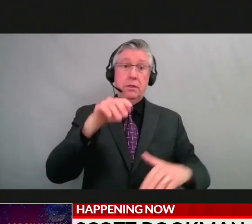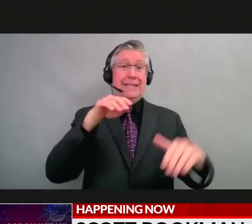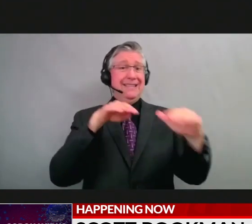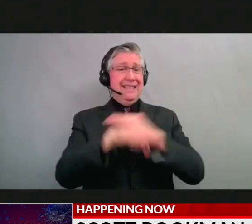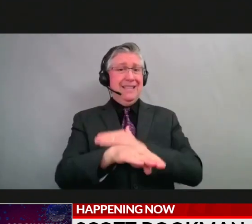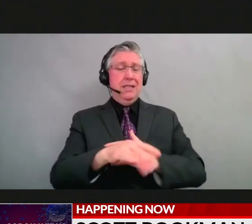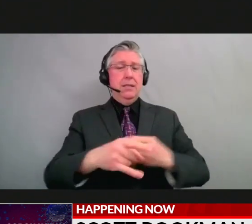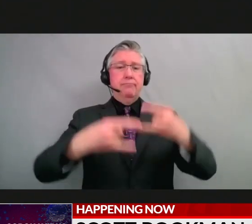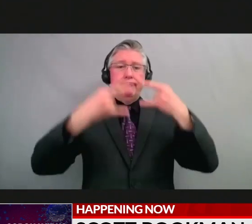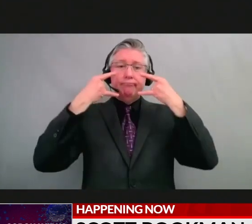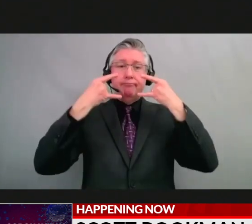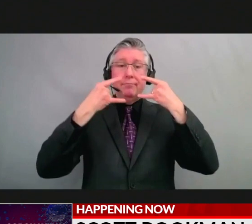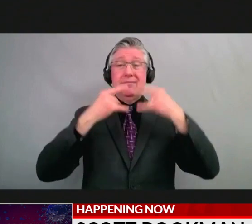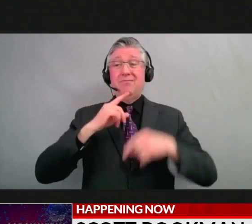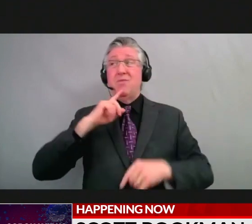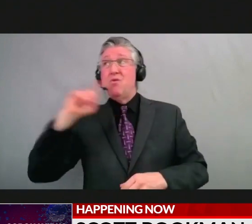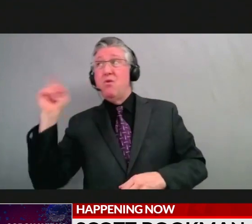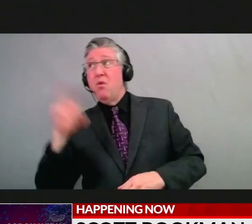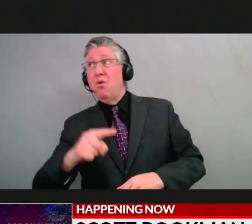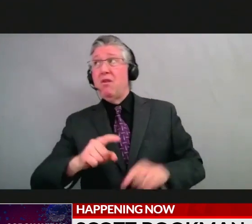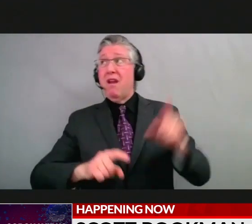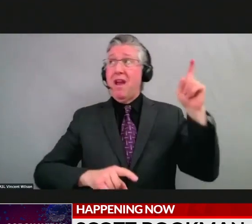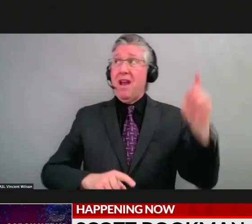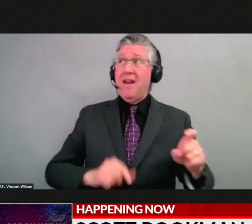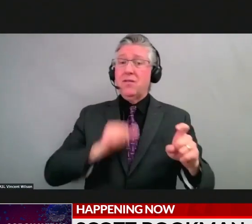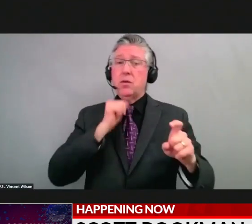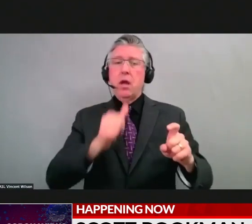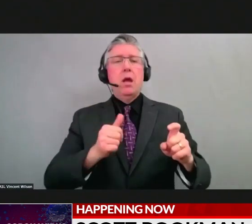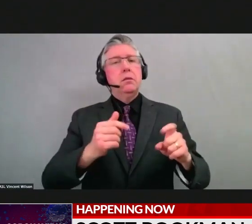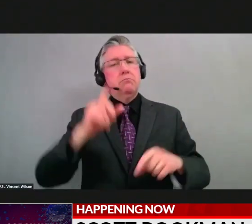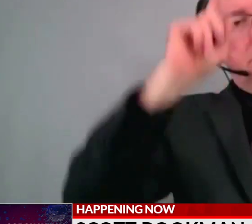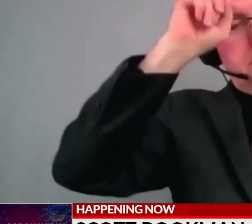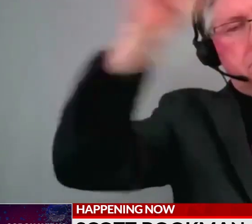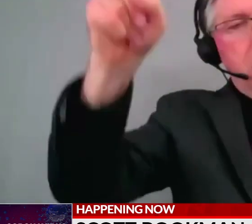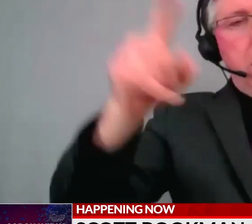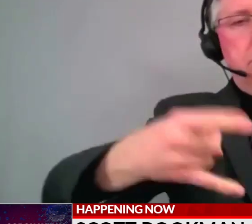of whether there is a mandate. All right, let's go to Meg Wingeter.